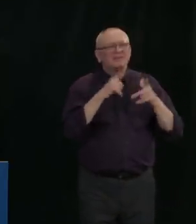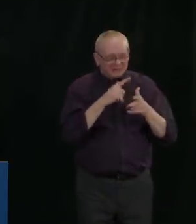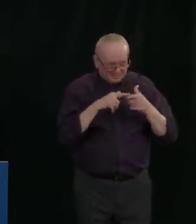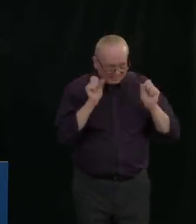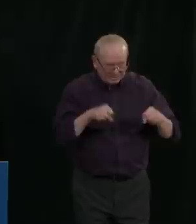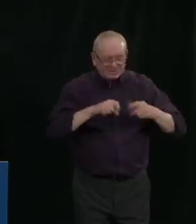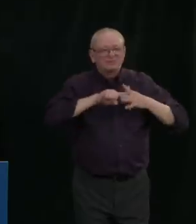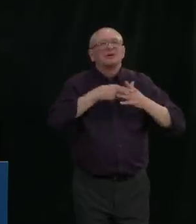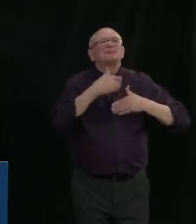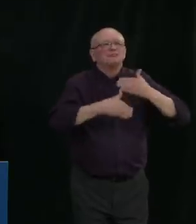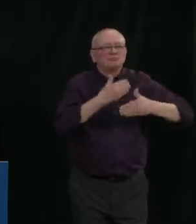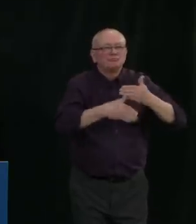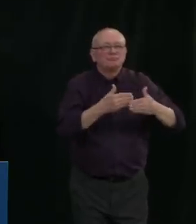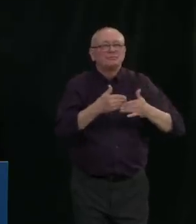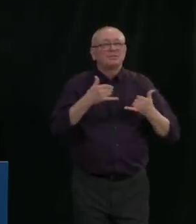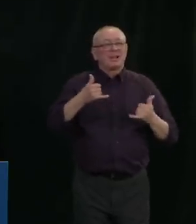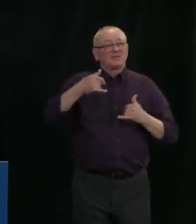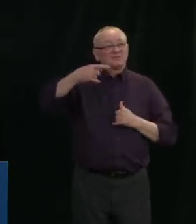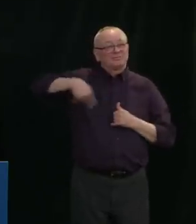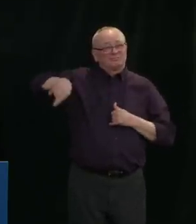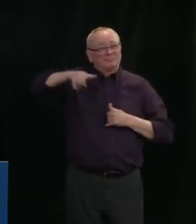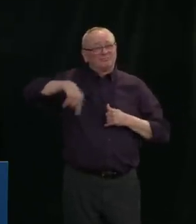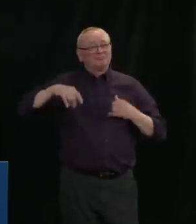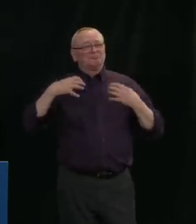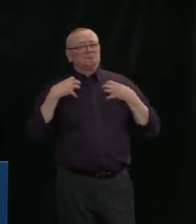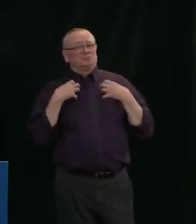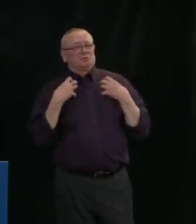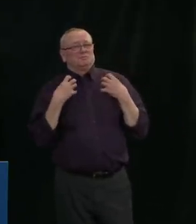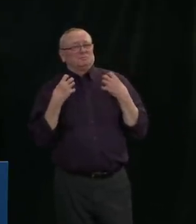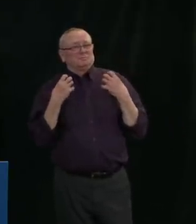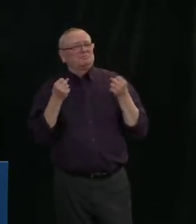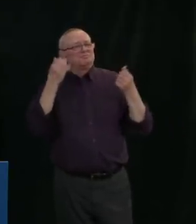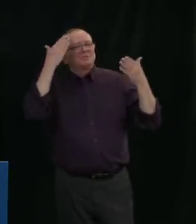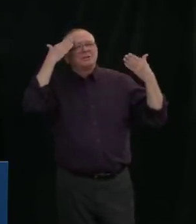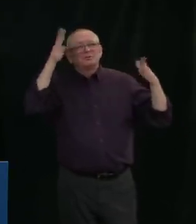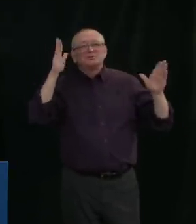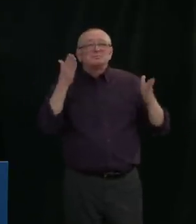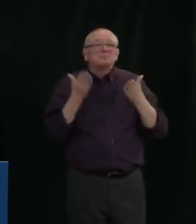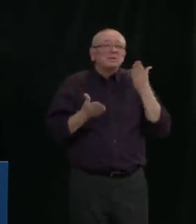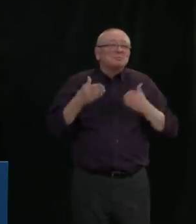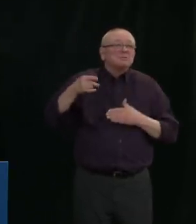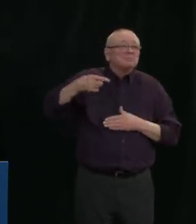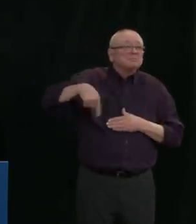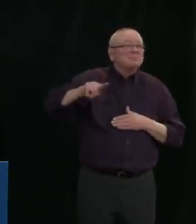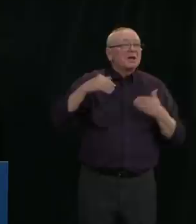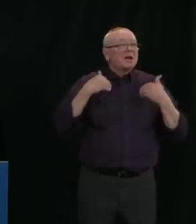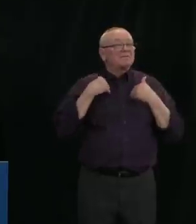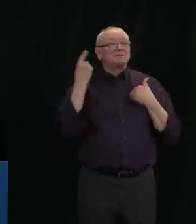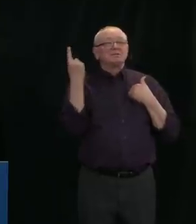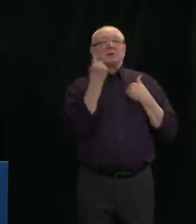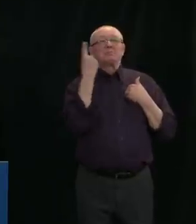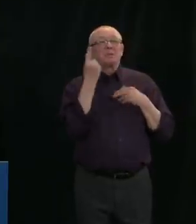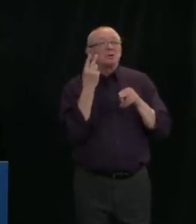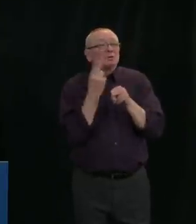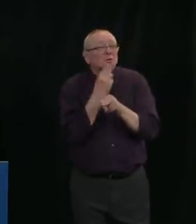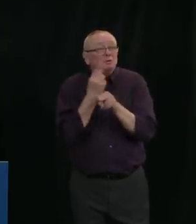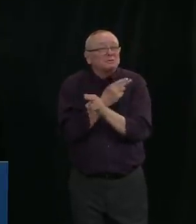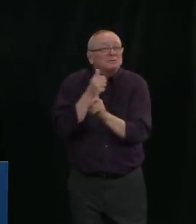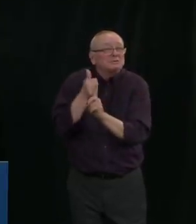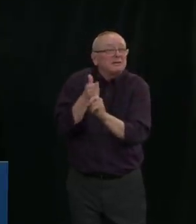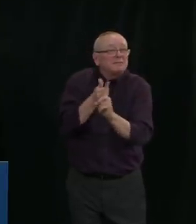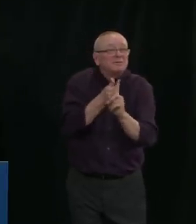what, you know, if there are particular interventions that they did that may or may not have worked. But again, what I would say is that